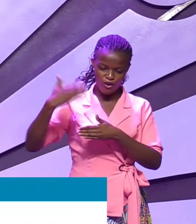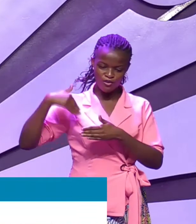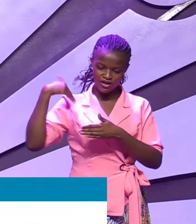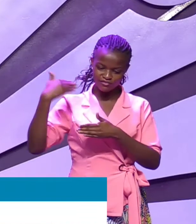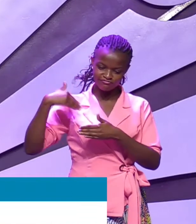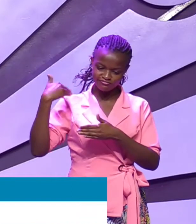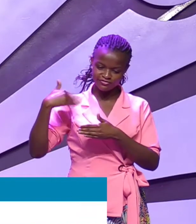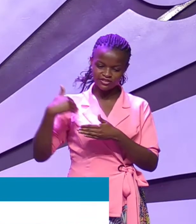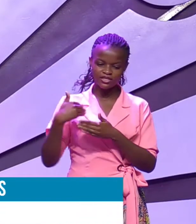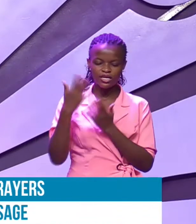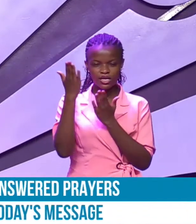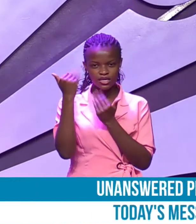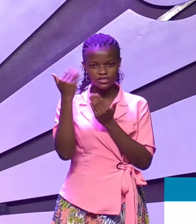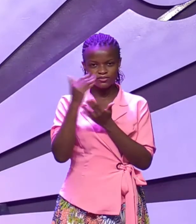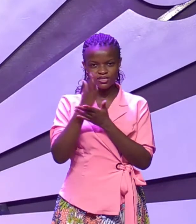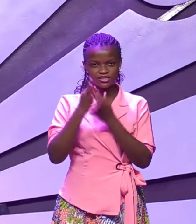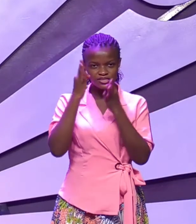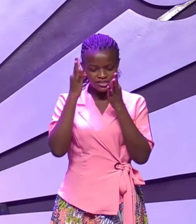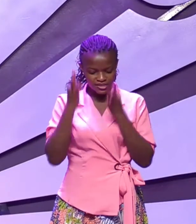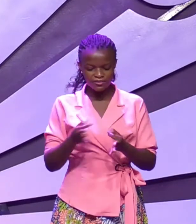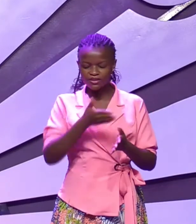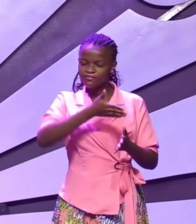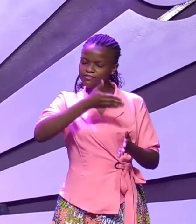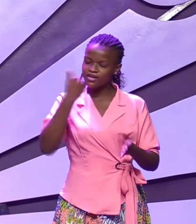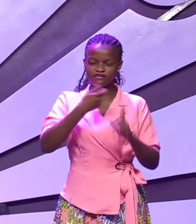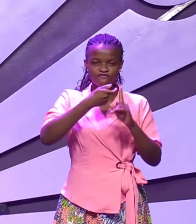something better from unanswered prayer